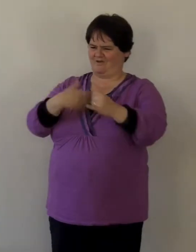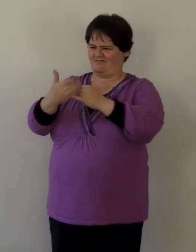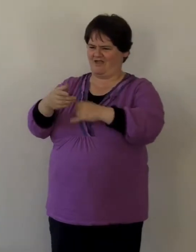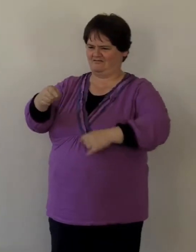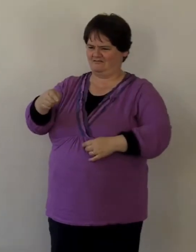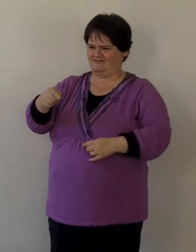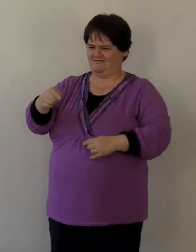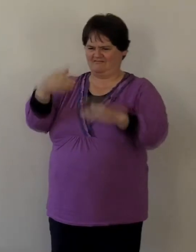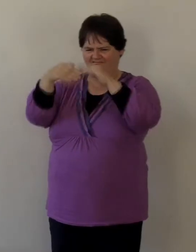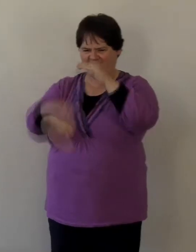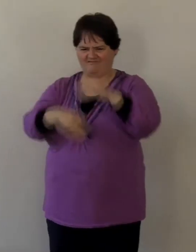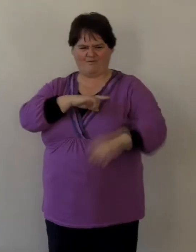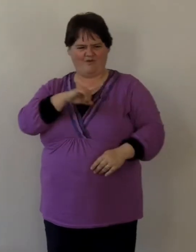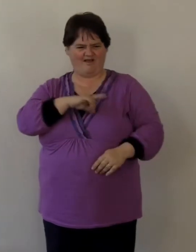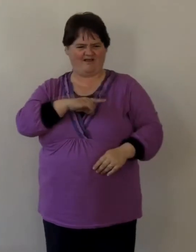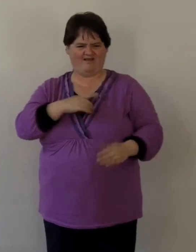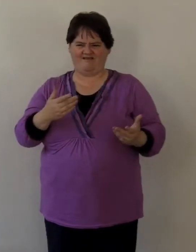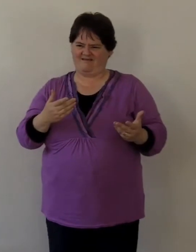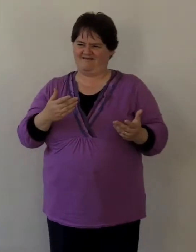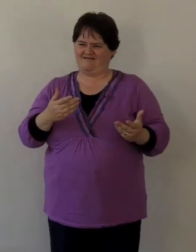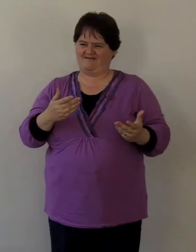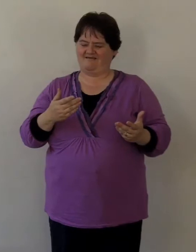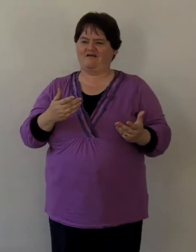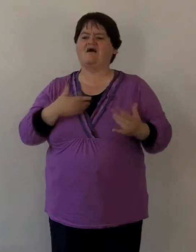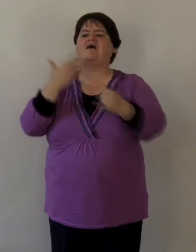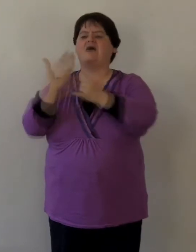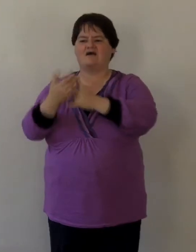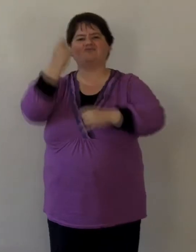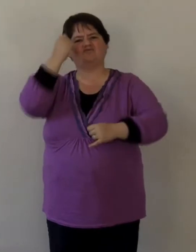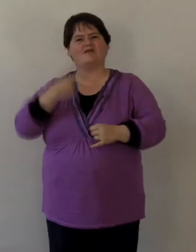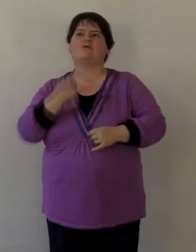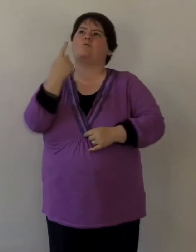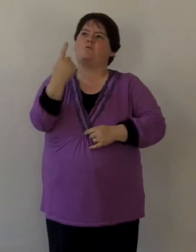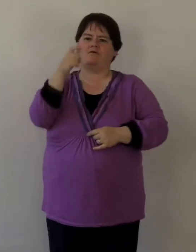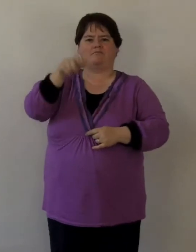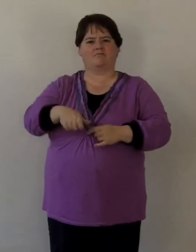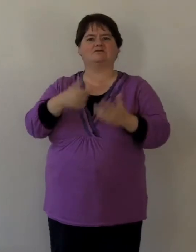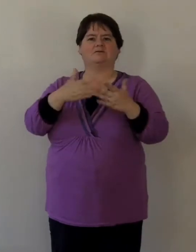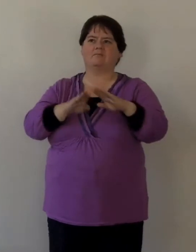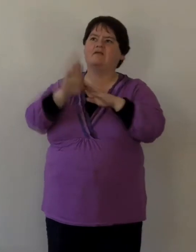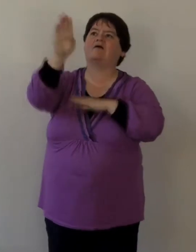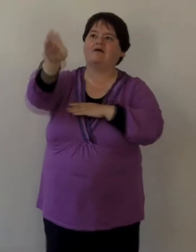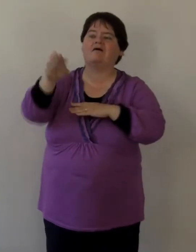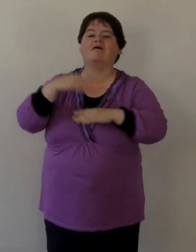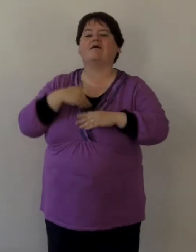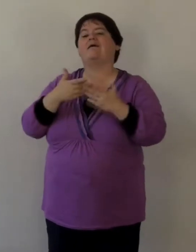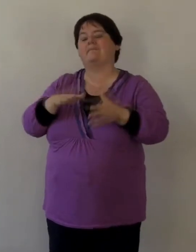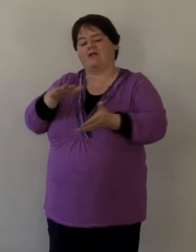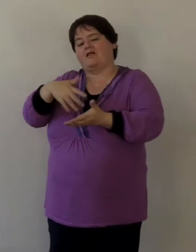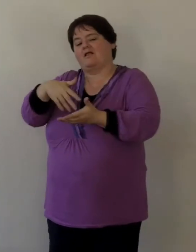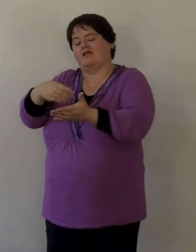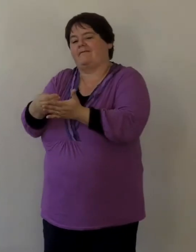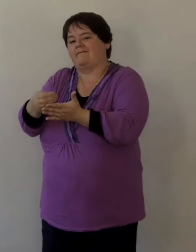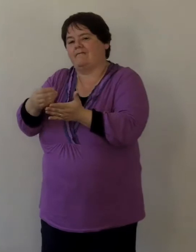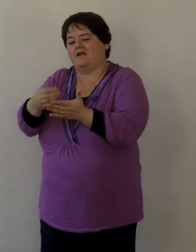when you get to the act two, you realise there's really only one person has risen, and it's someone who's been looking